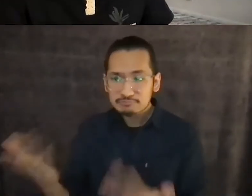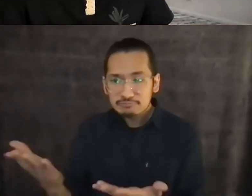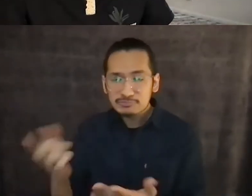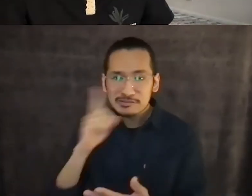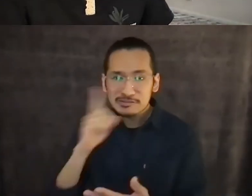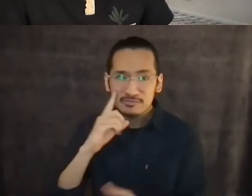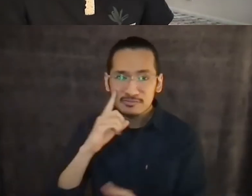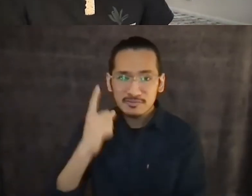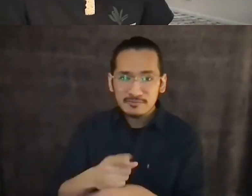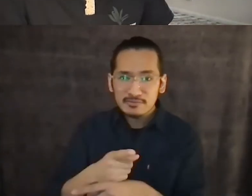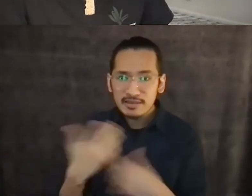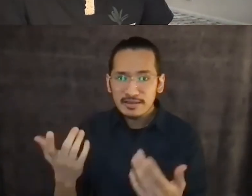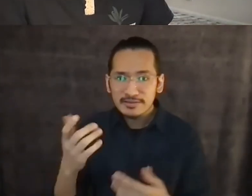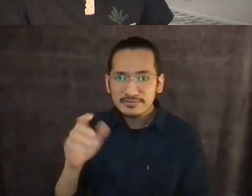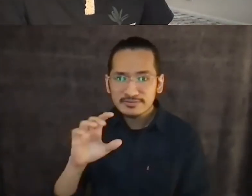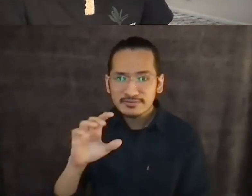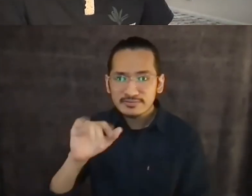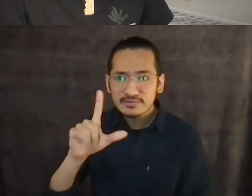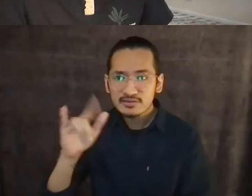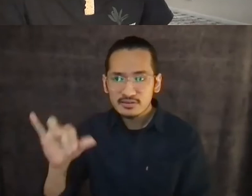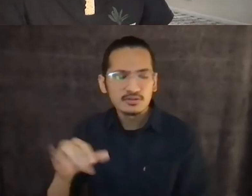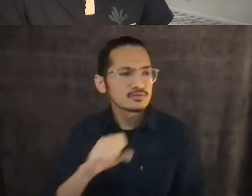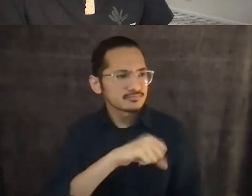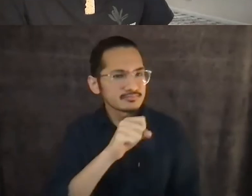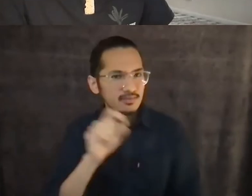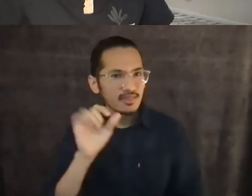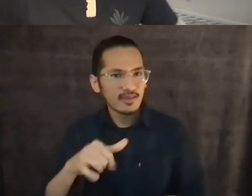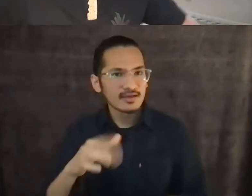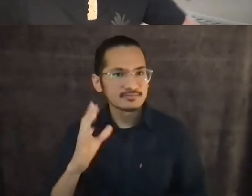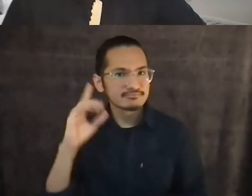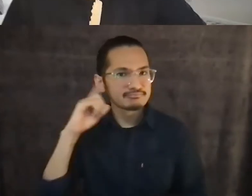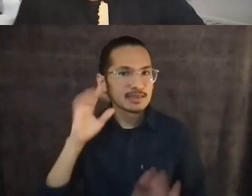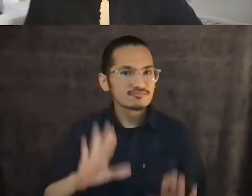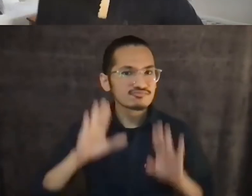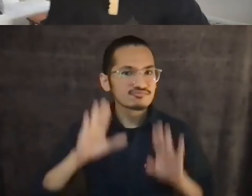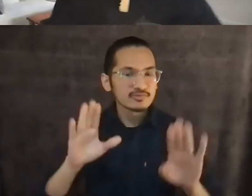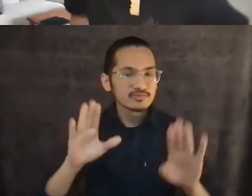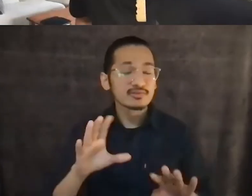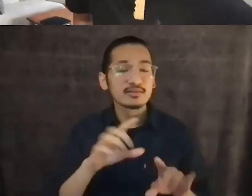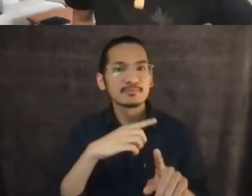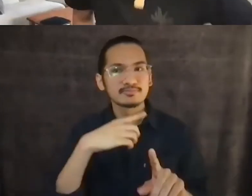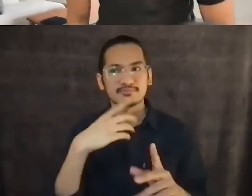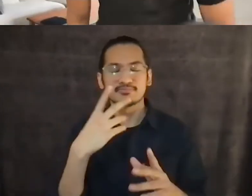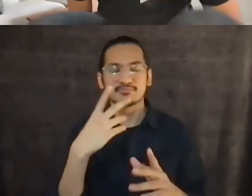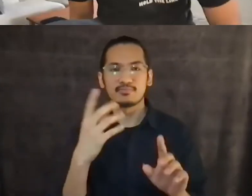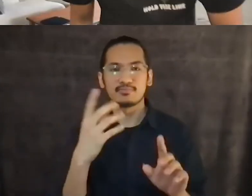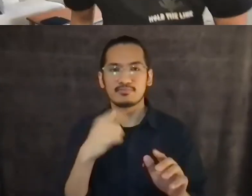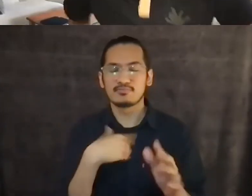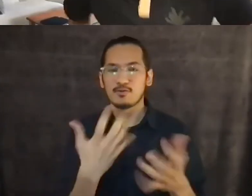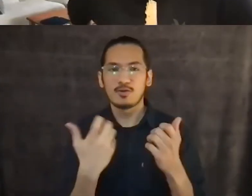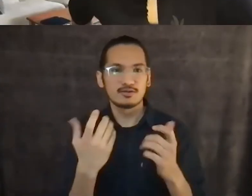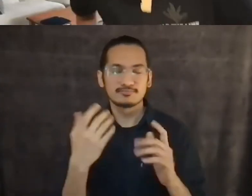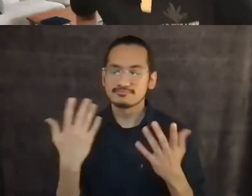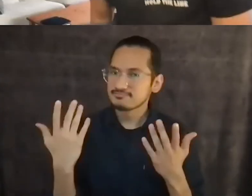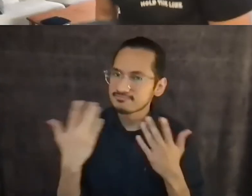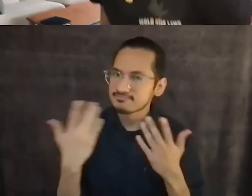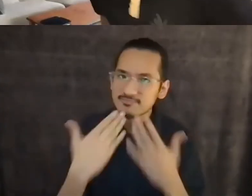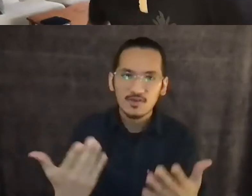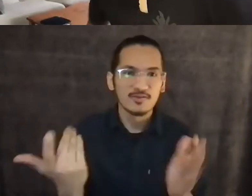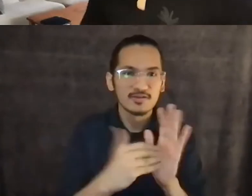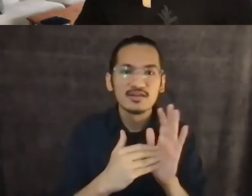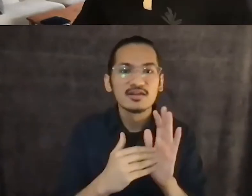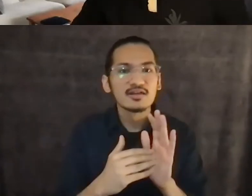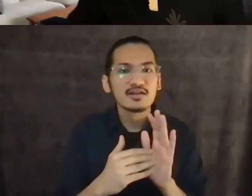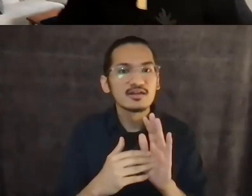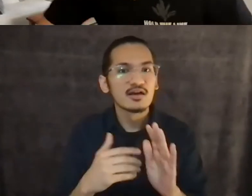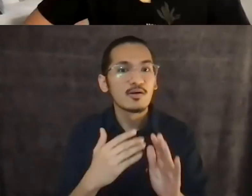I think that sounds great. Um, and I want to, I will thank you both again, but I just, I'm trying to not put all